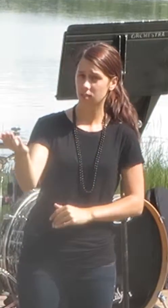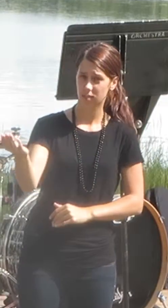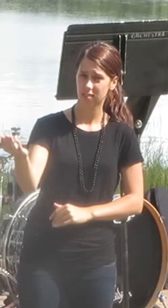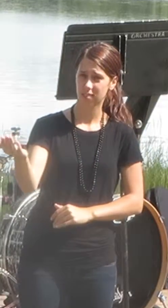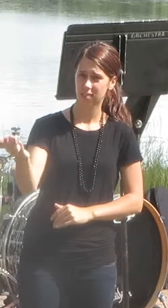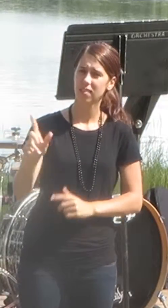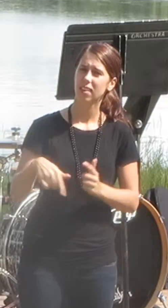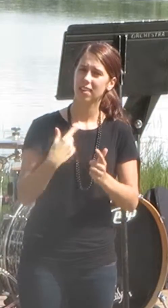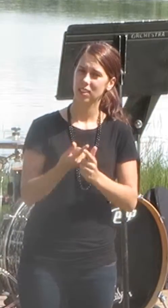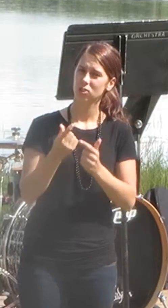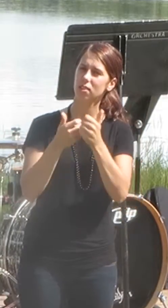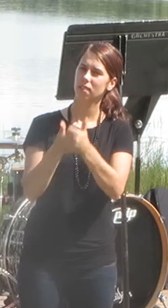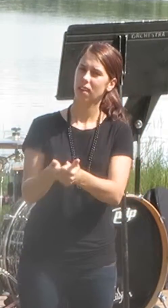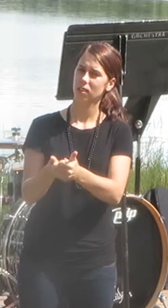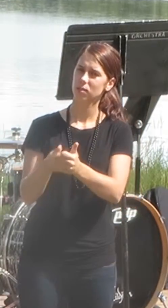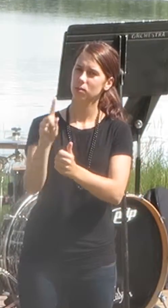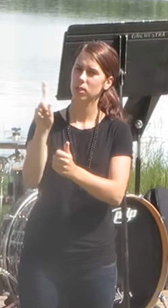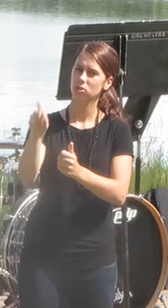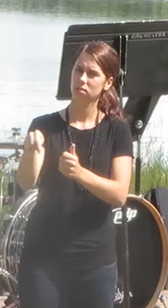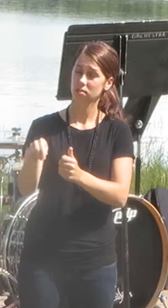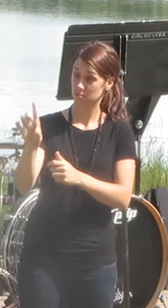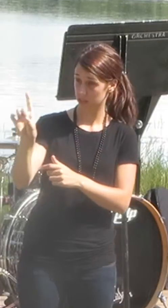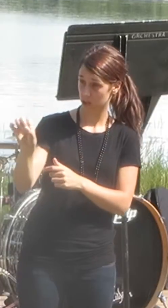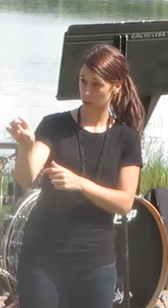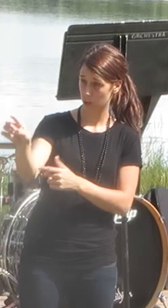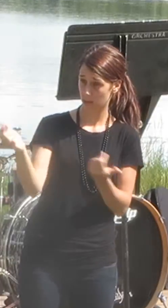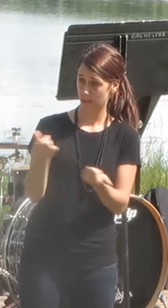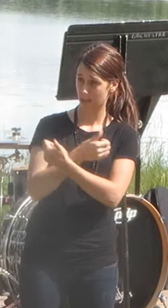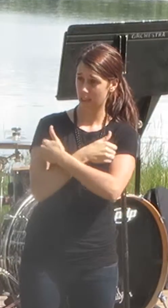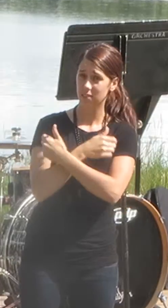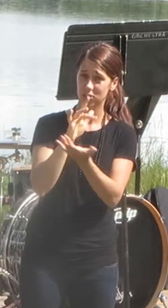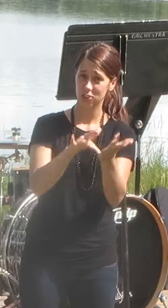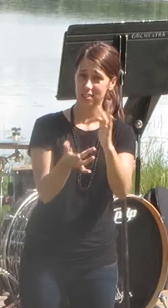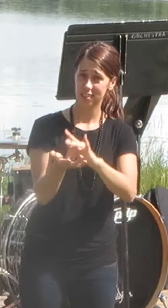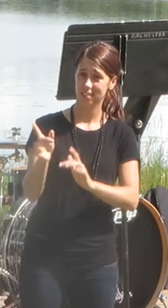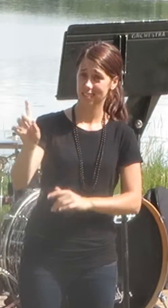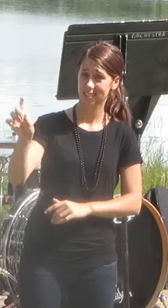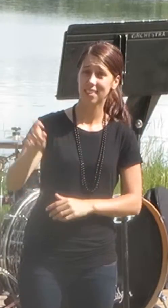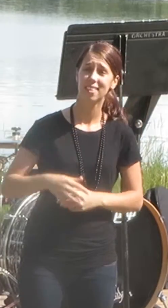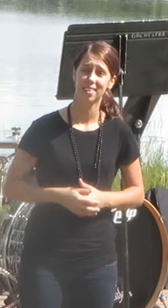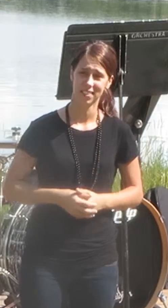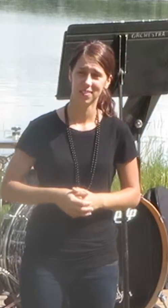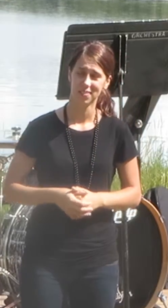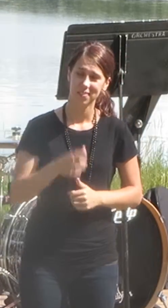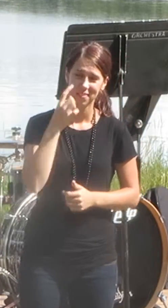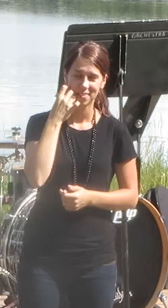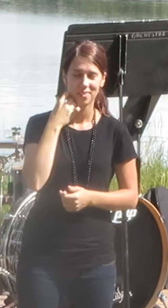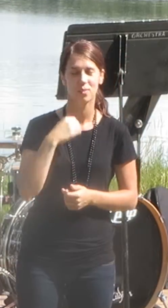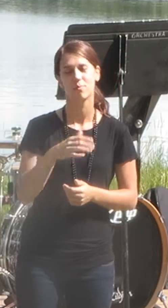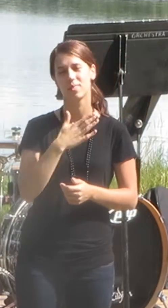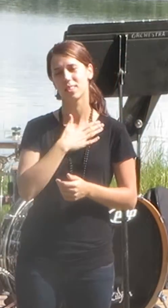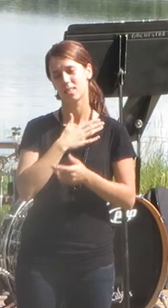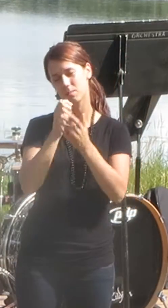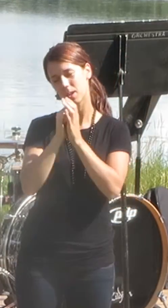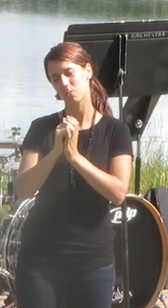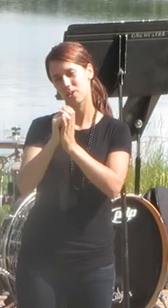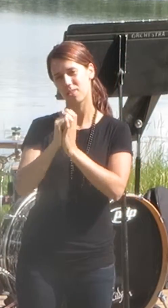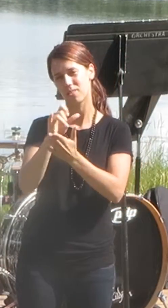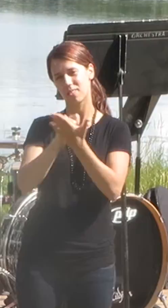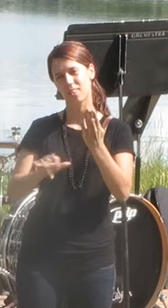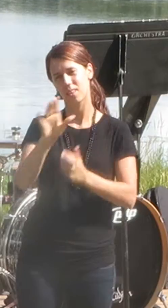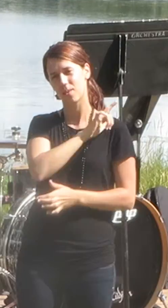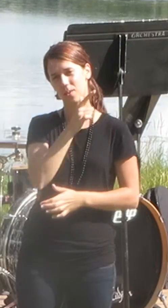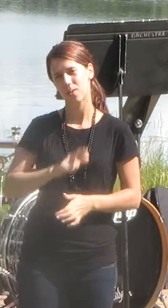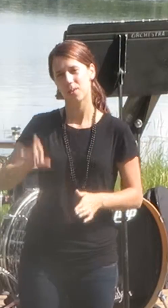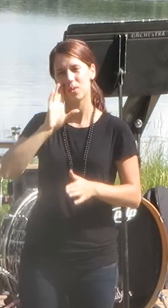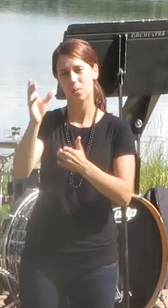And then she follows with, do you love Jesus? It is my prayer that the Lord